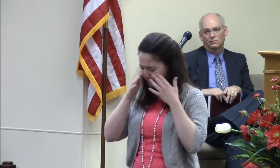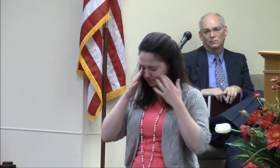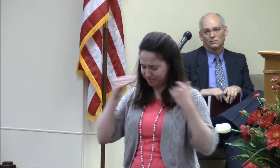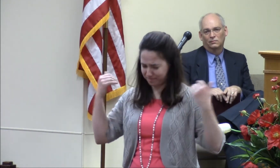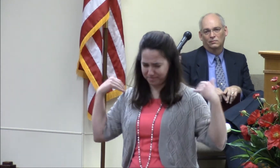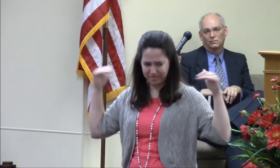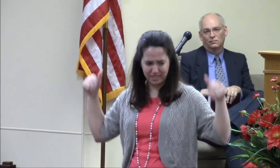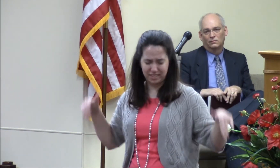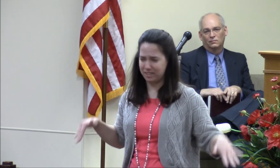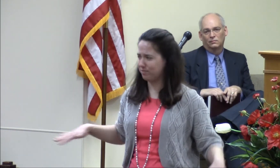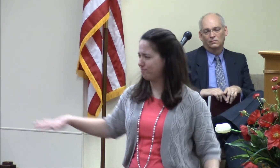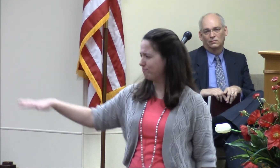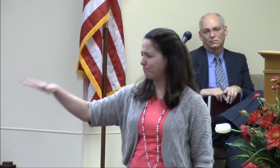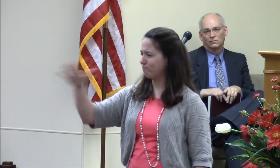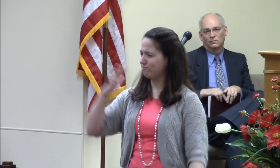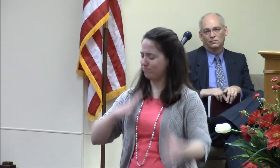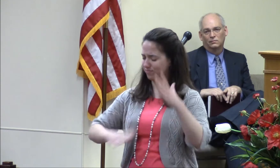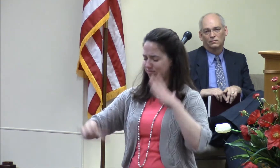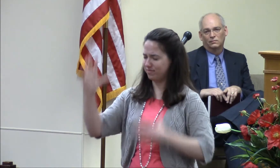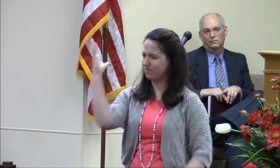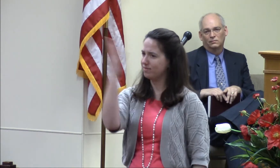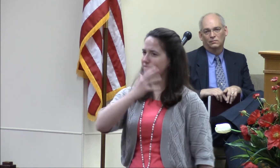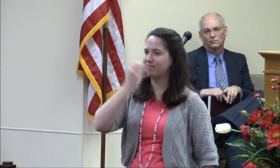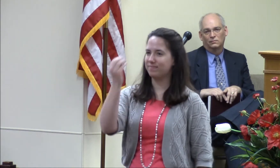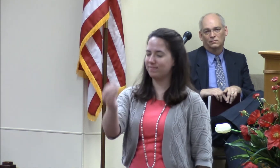Angels wrote in their beauty